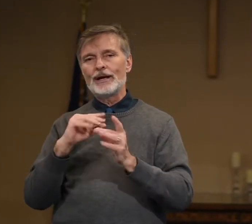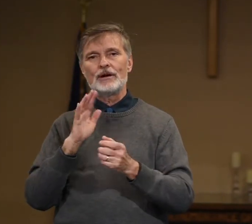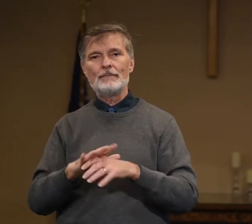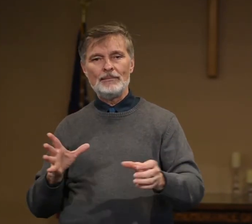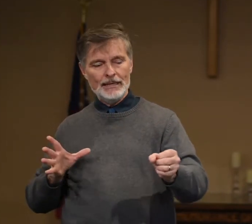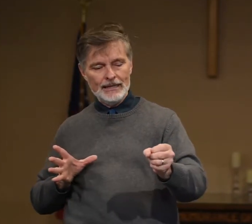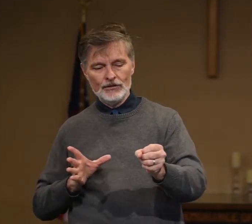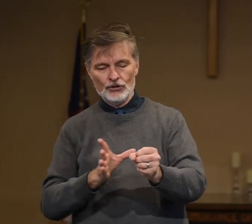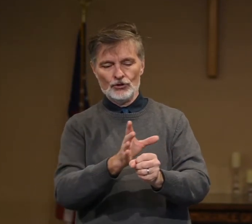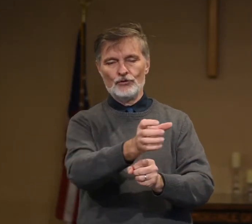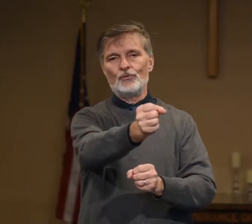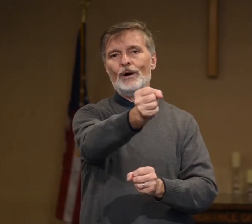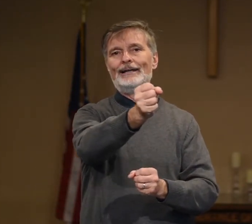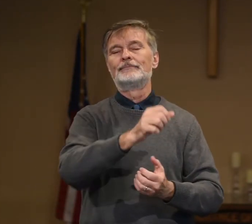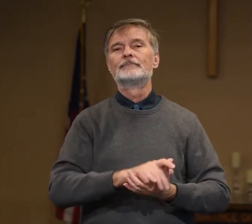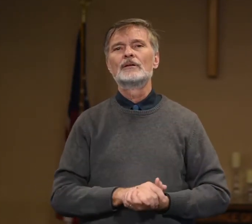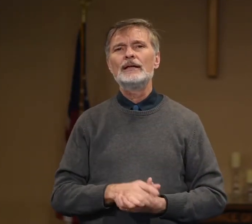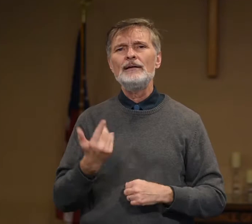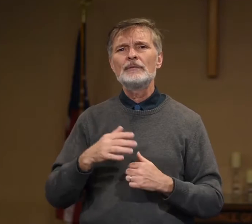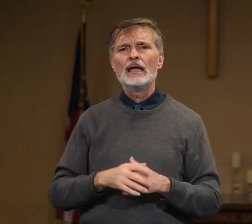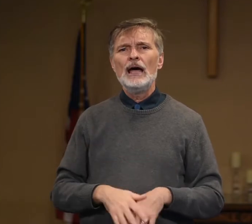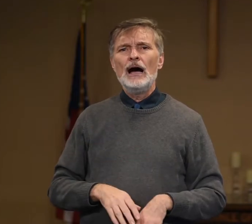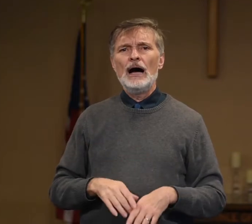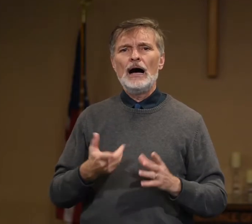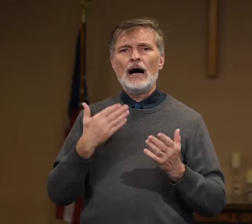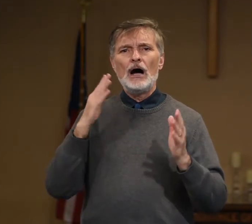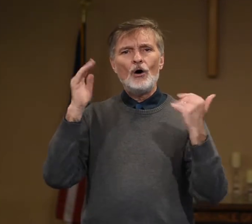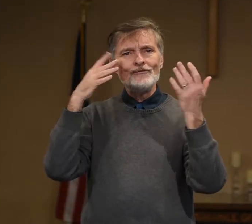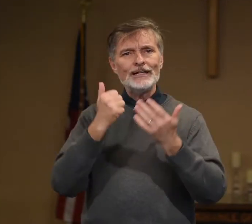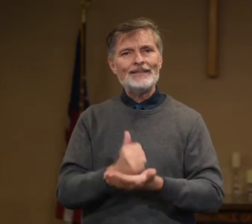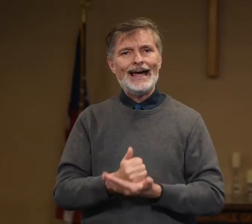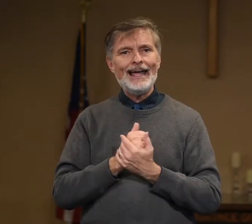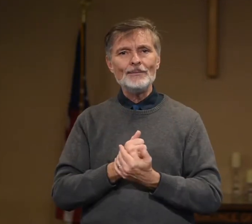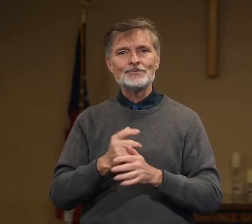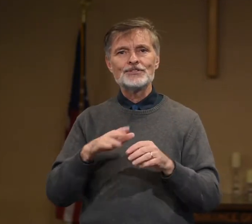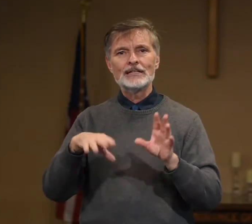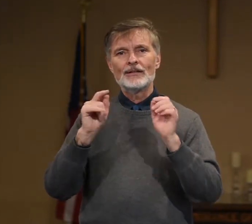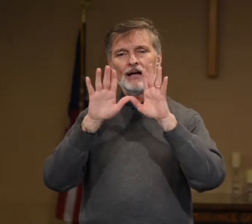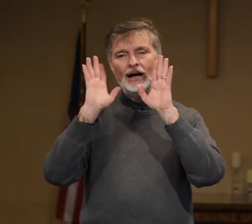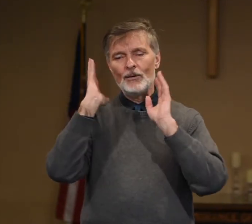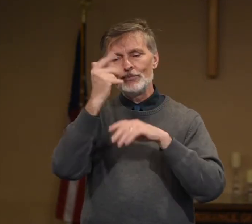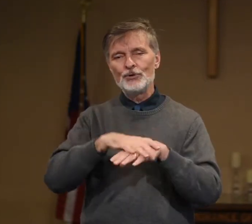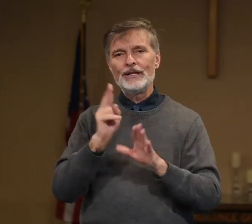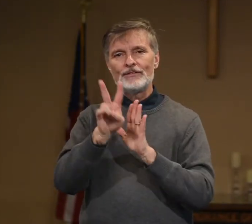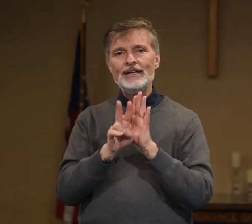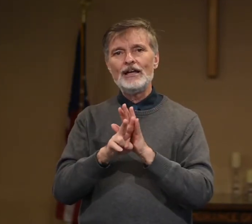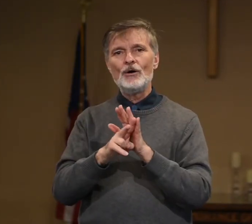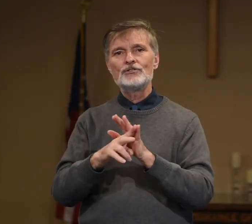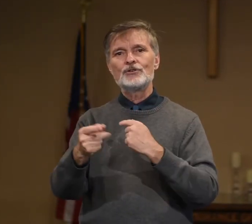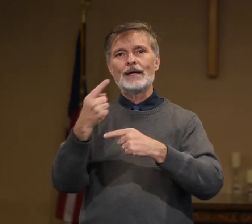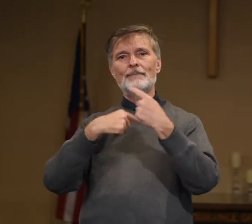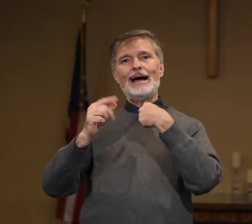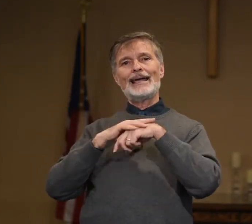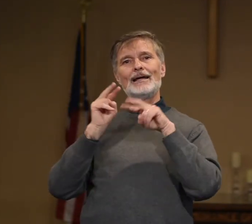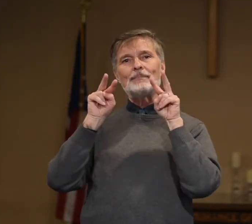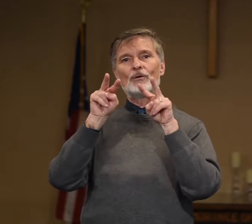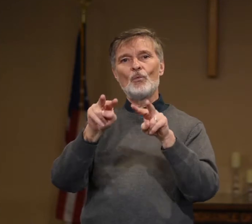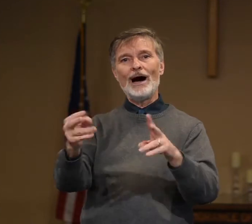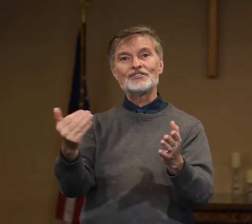Whatever it may be. You've won. Okay. Hopefully that helps. The beauty of the video is you can back it up and watch